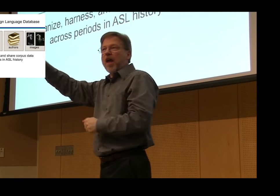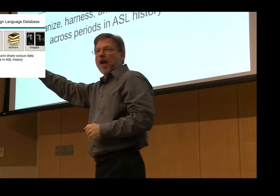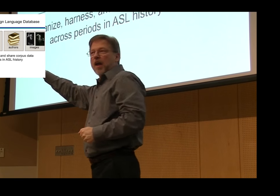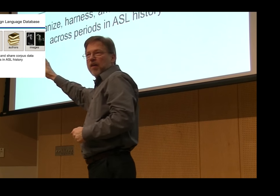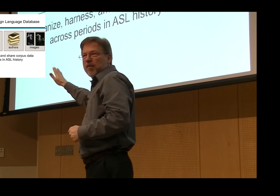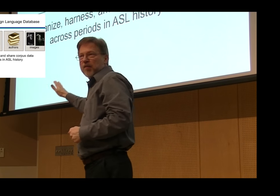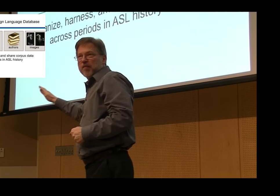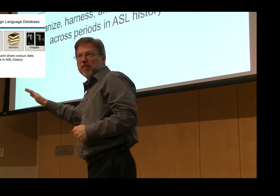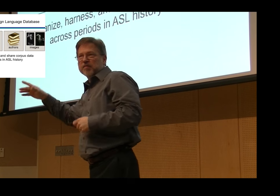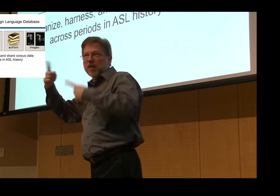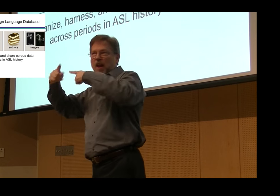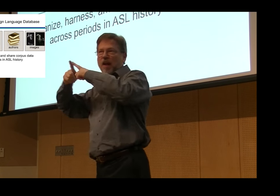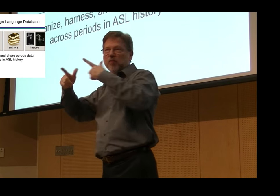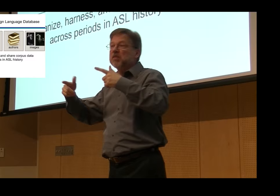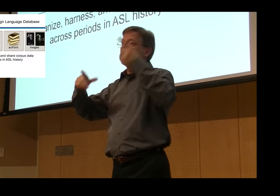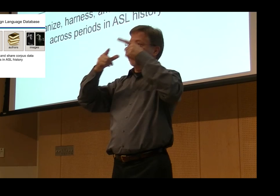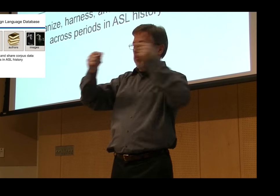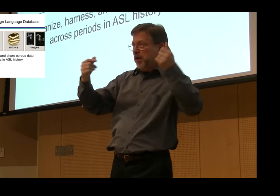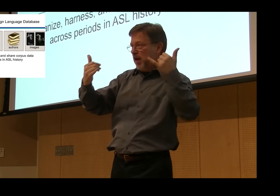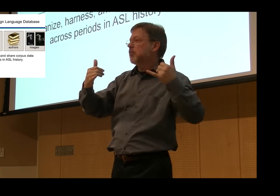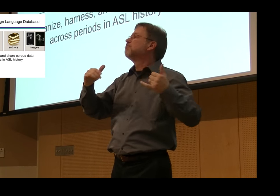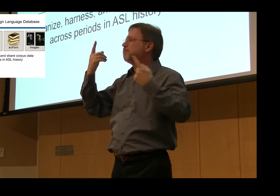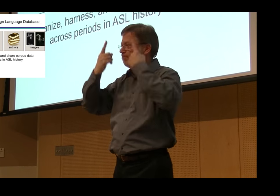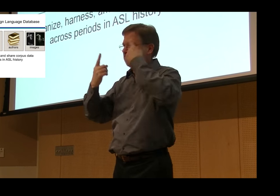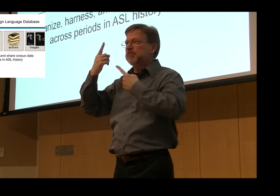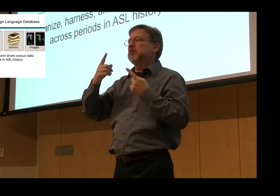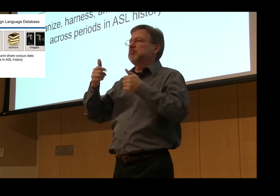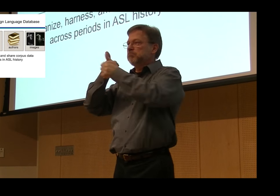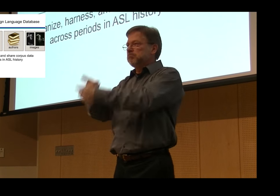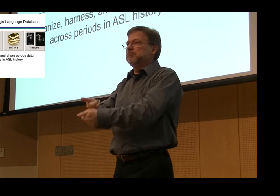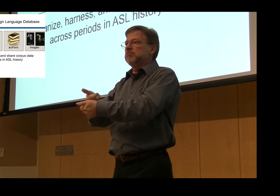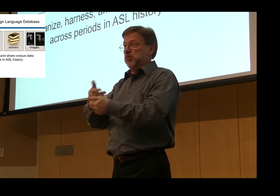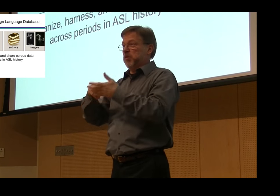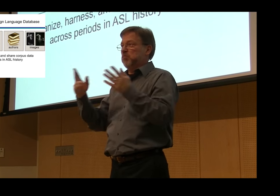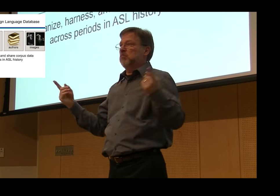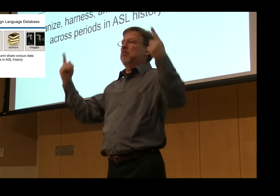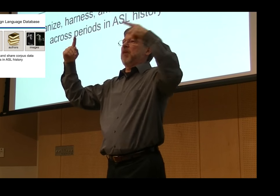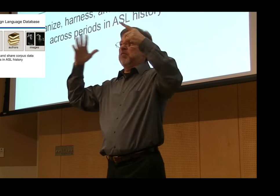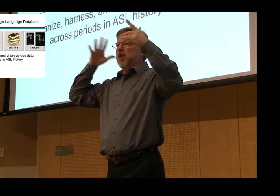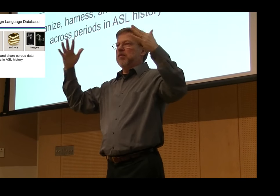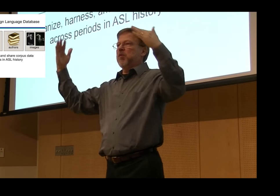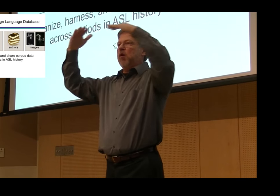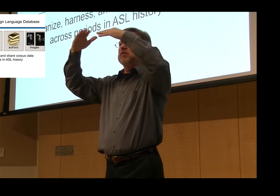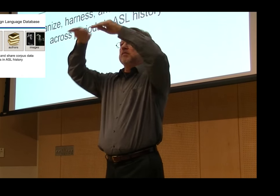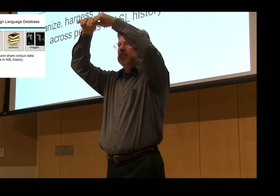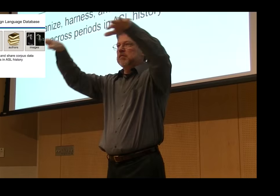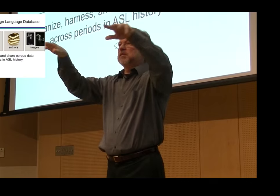We are hoping that this particular foundation built in our database and the tools that we provide in our book